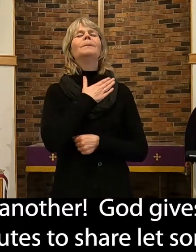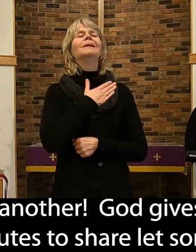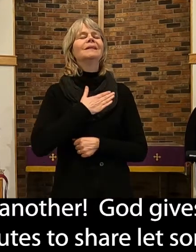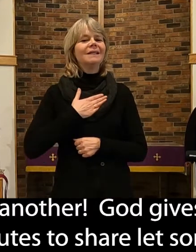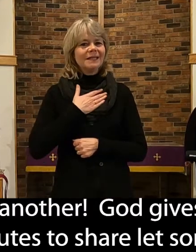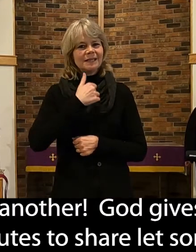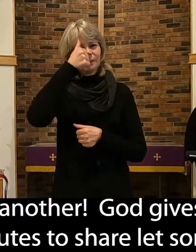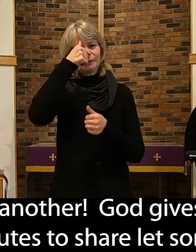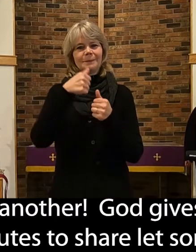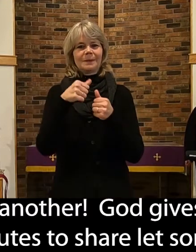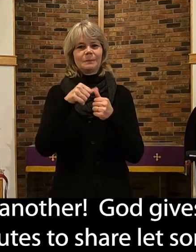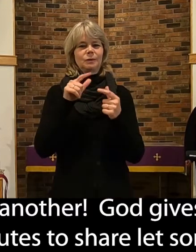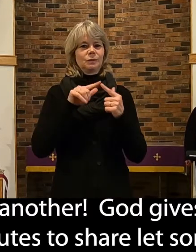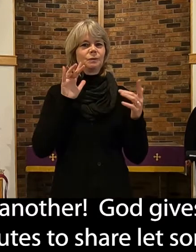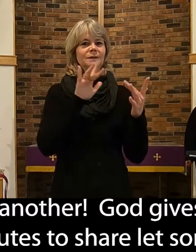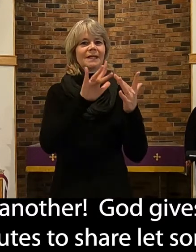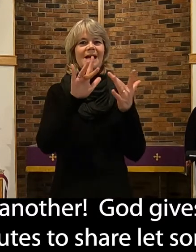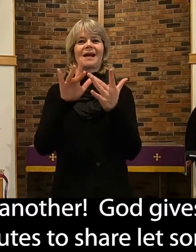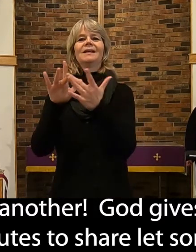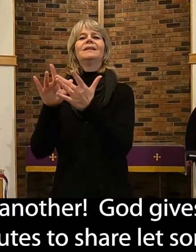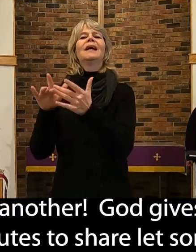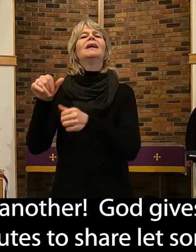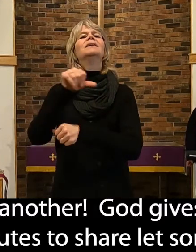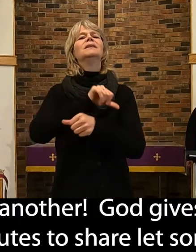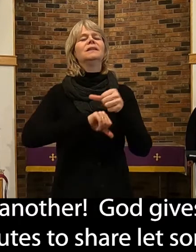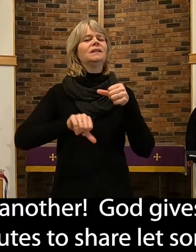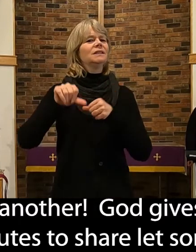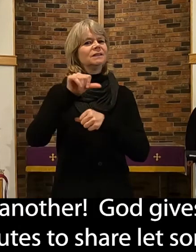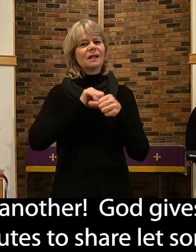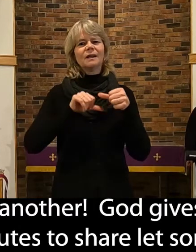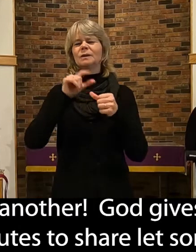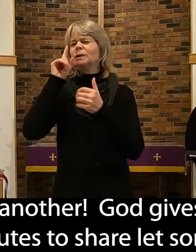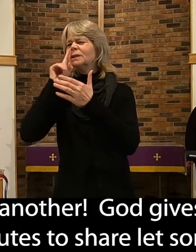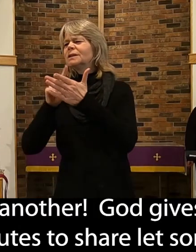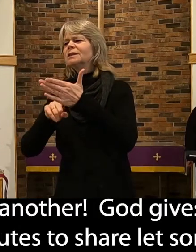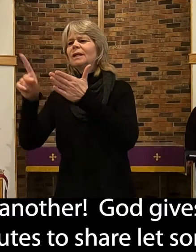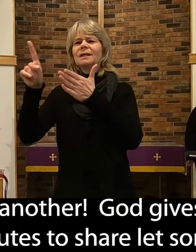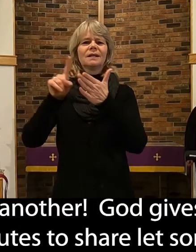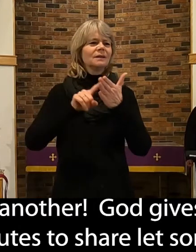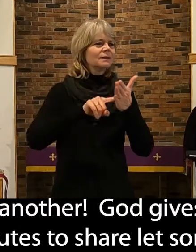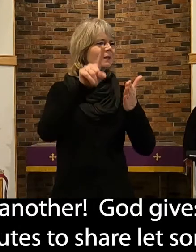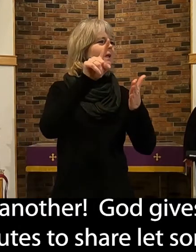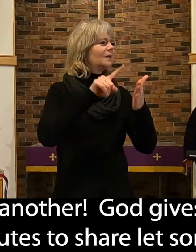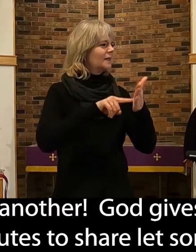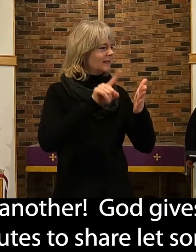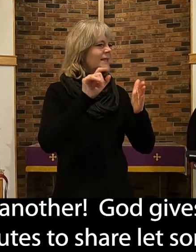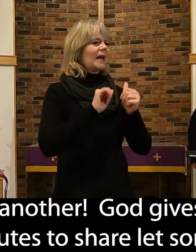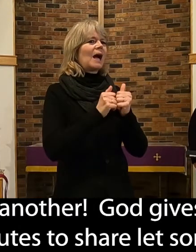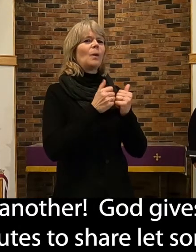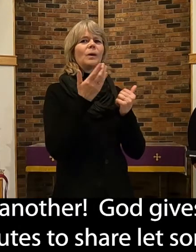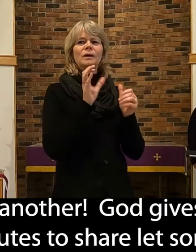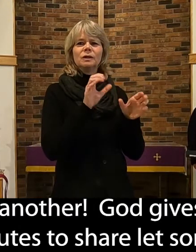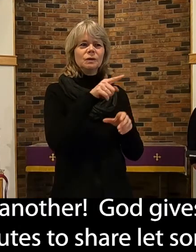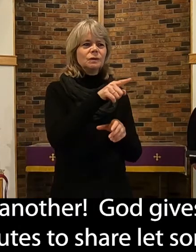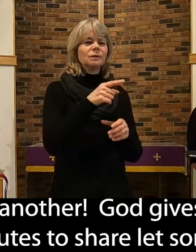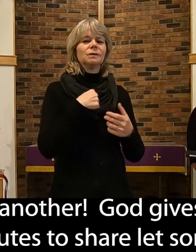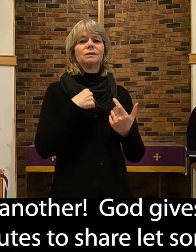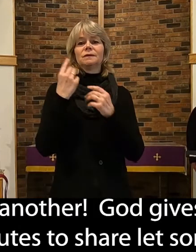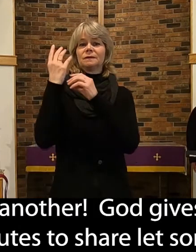one another. Take a few moments to just check in. Can VP call somebody,